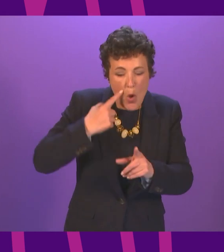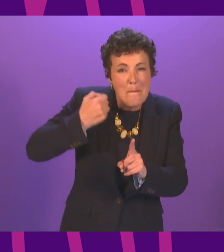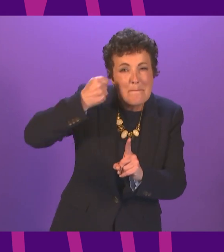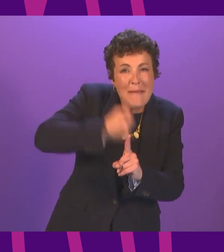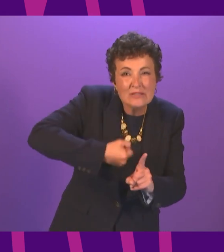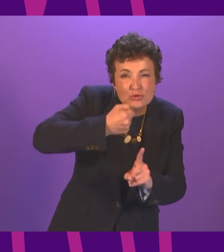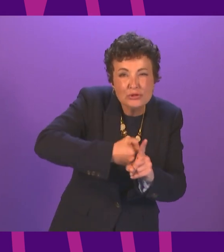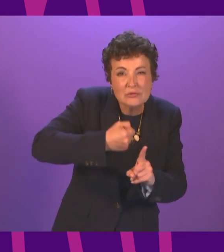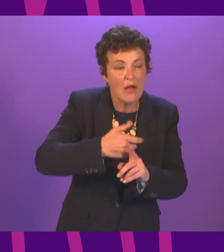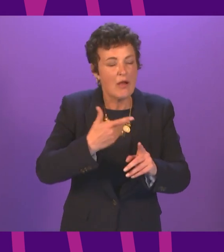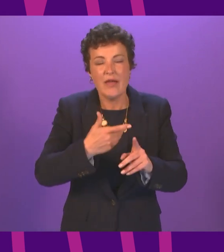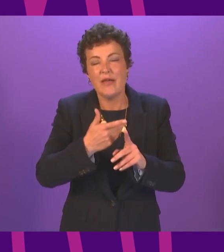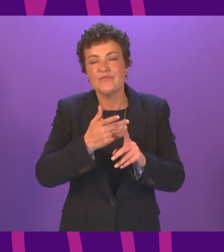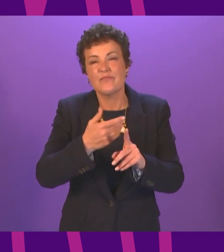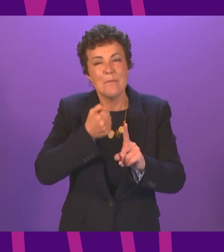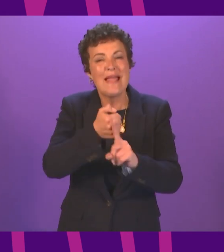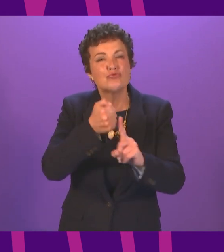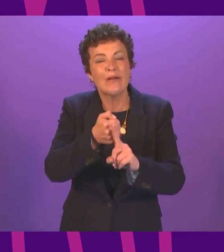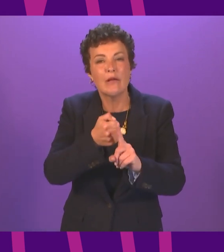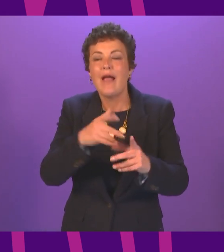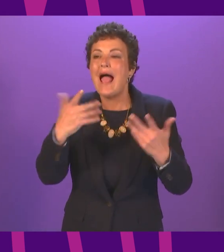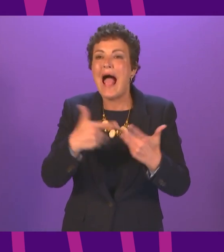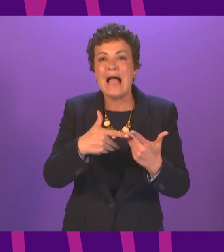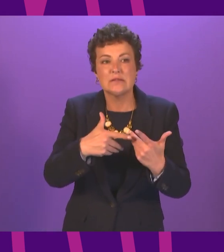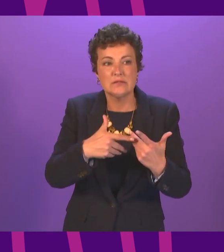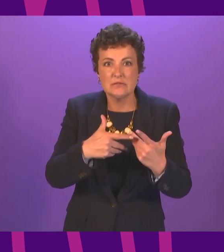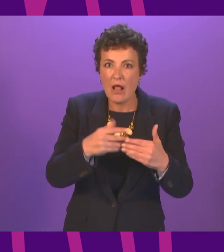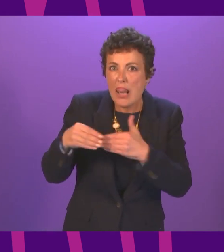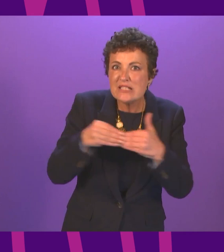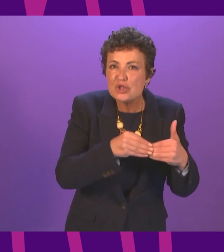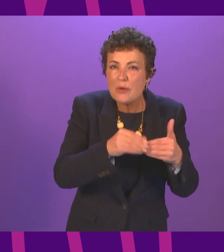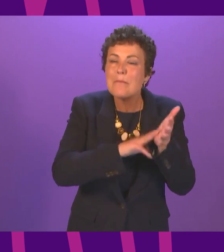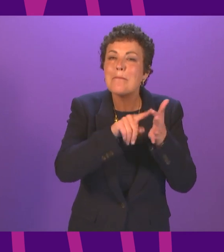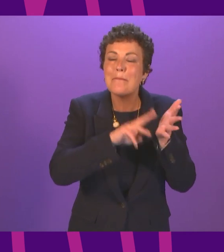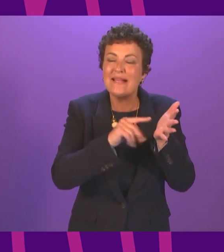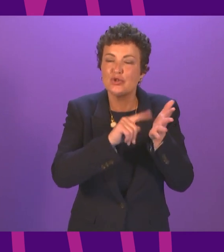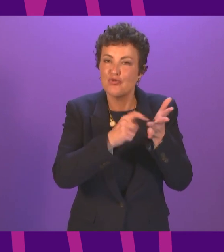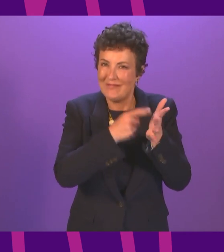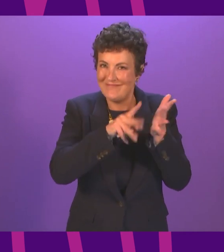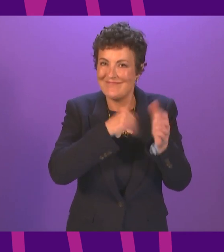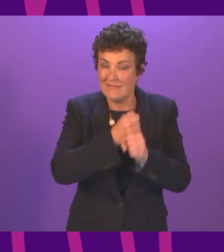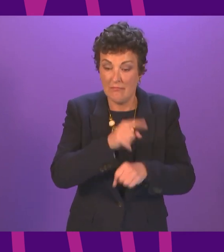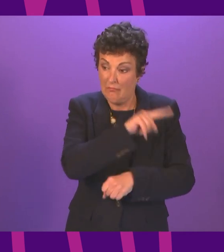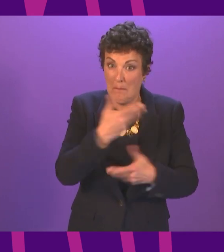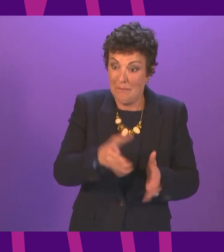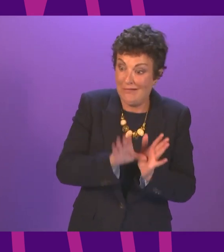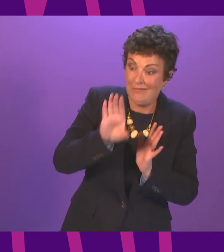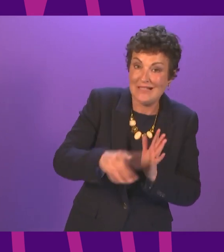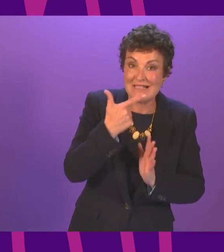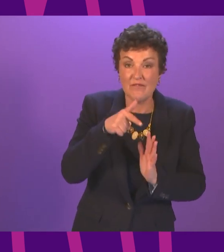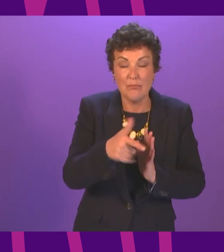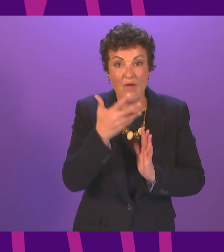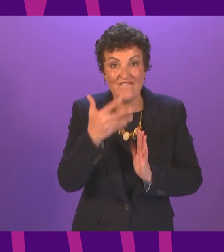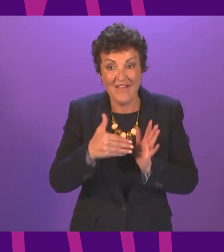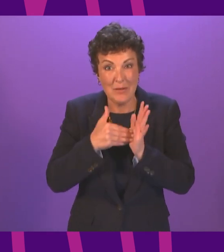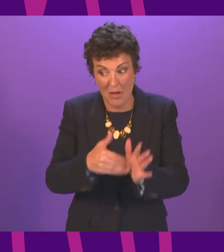announced back in March, to support young people most impacted by the pandemic. The contribution of £7.5 million from the